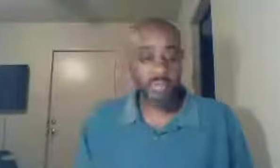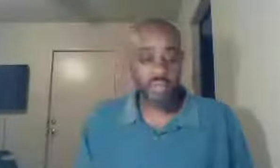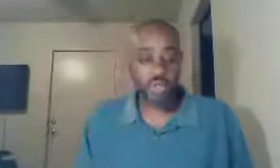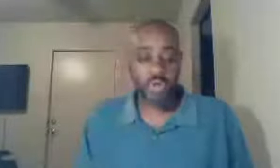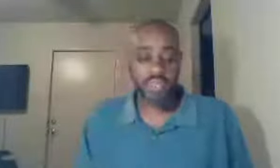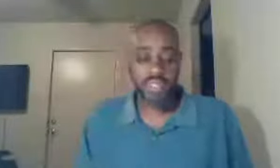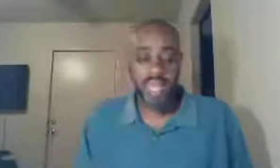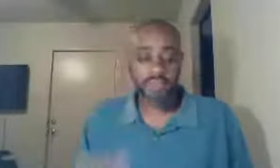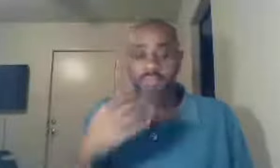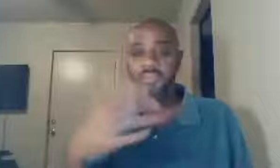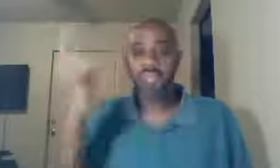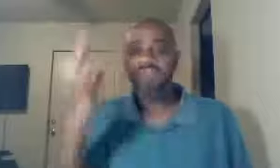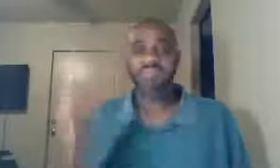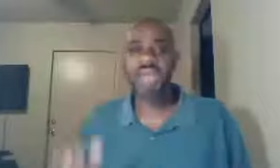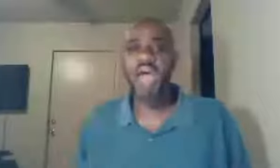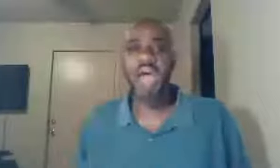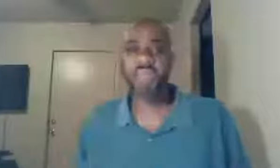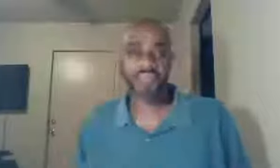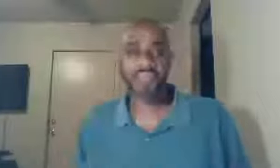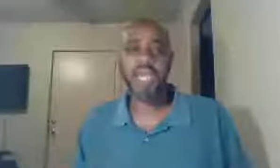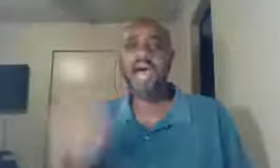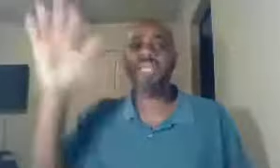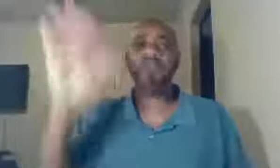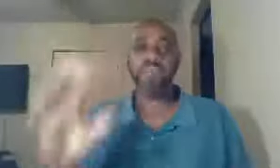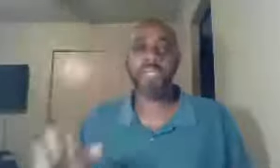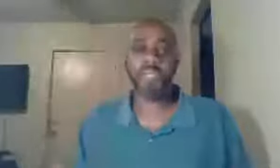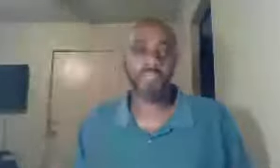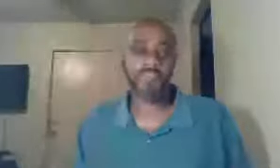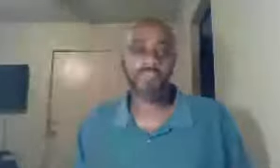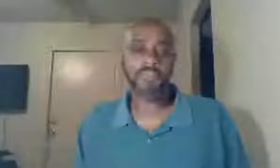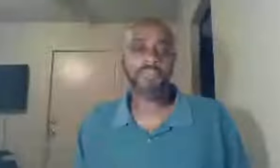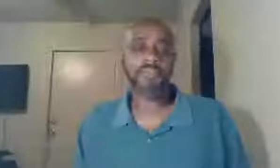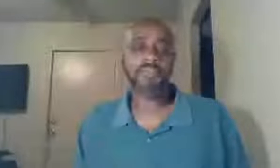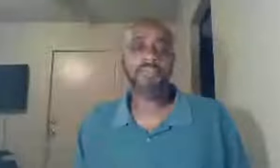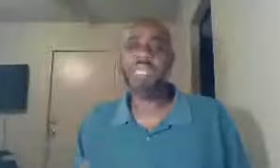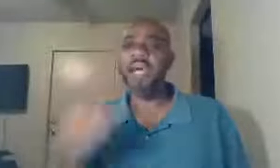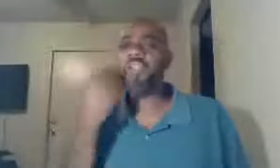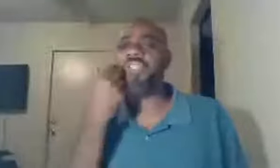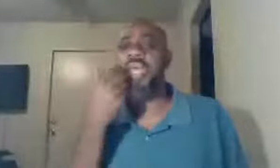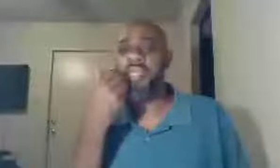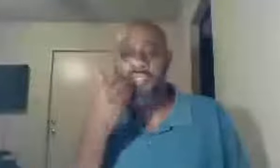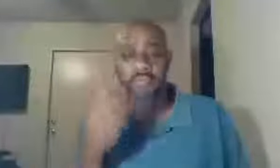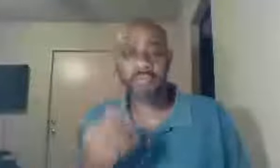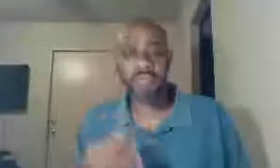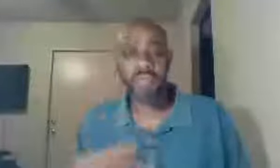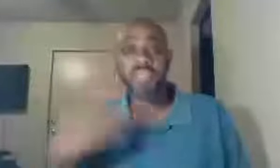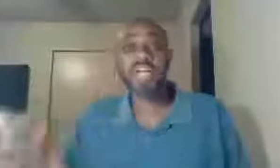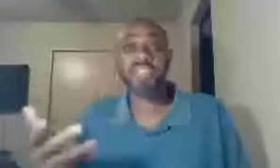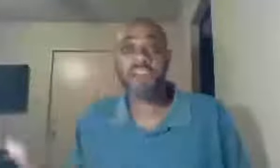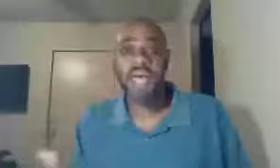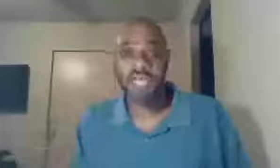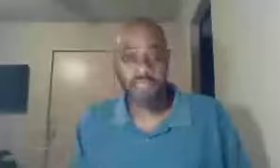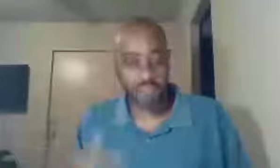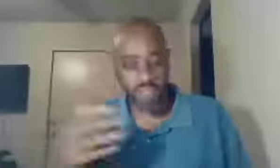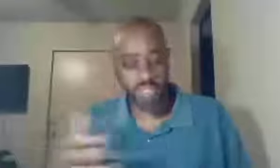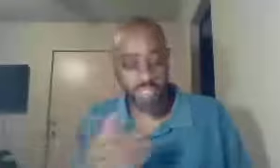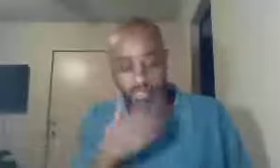but you know what we say, God loves me, he understands, we're justifying it, we're fixing it,